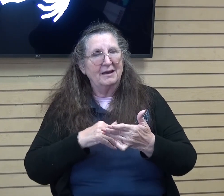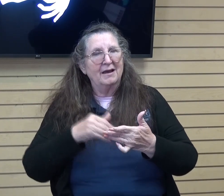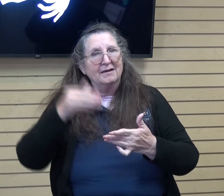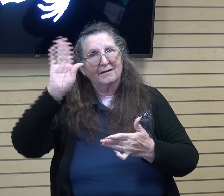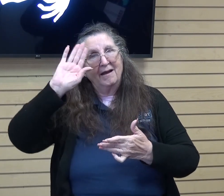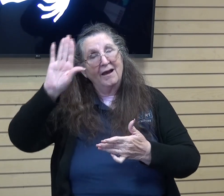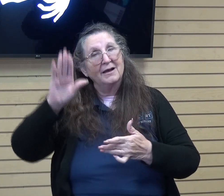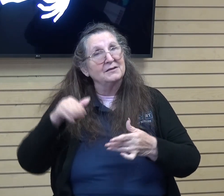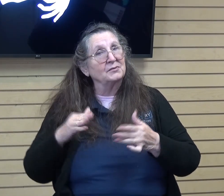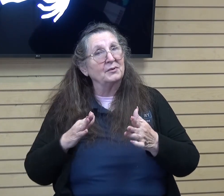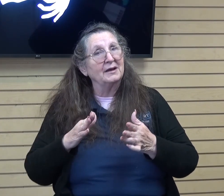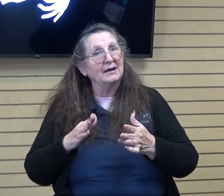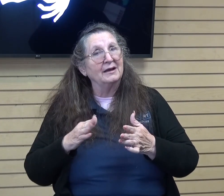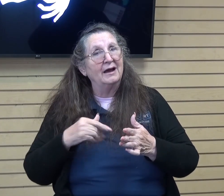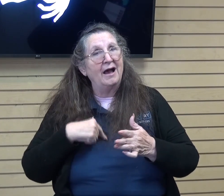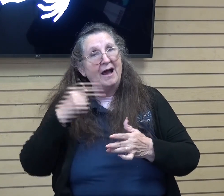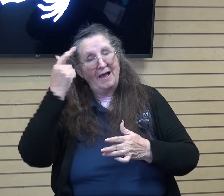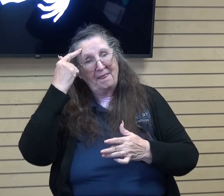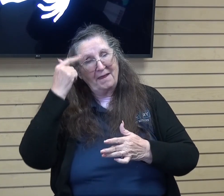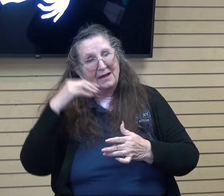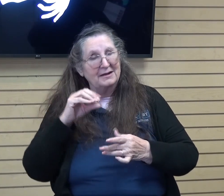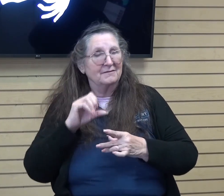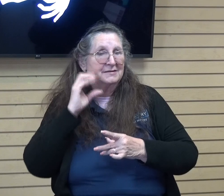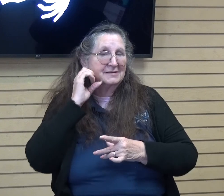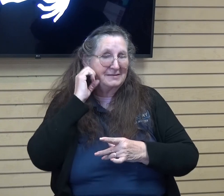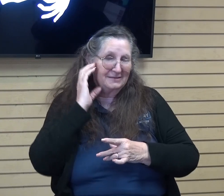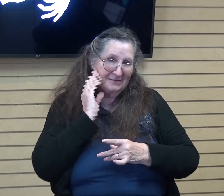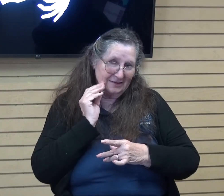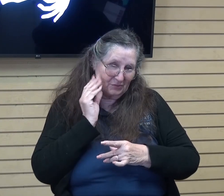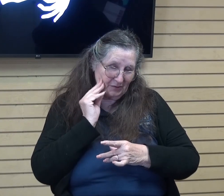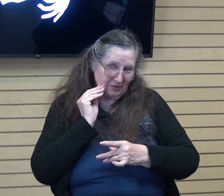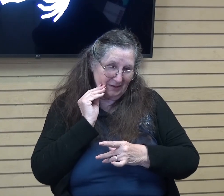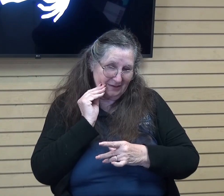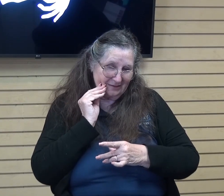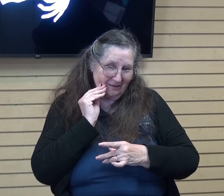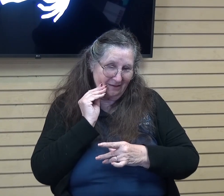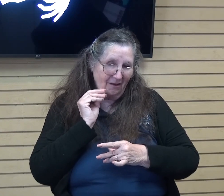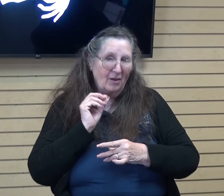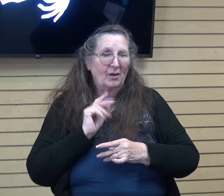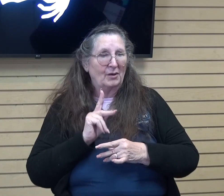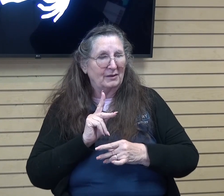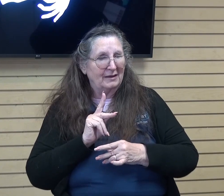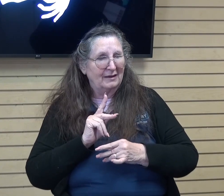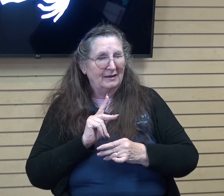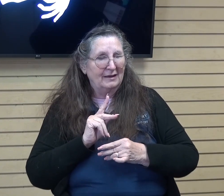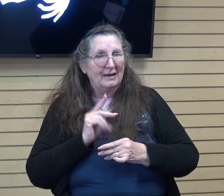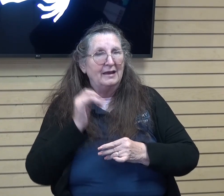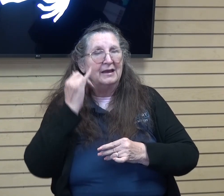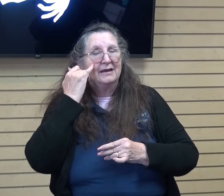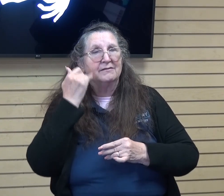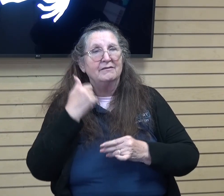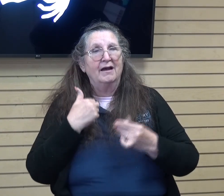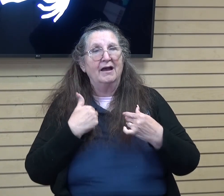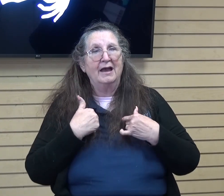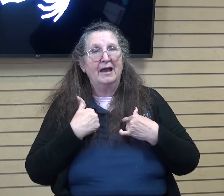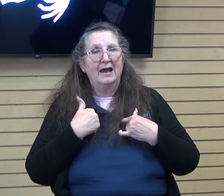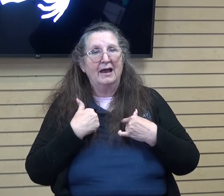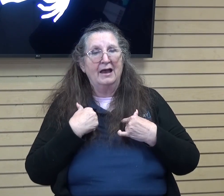i thought of that situation and it's like okay had i just looked at my